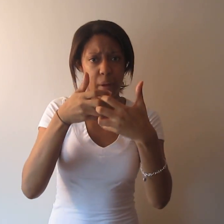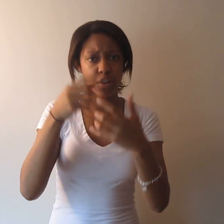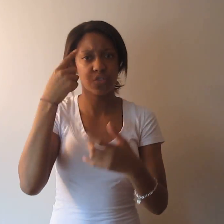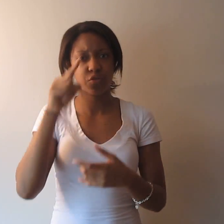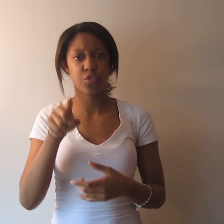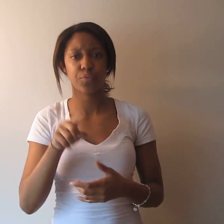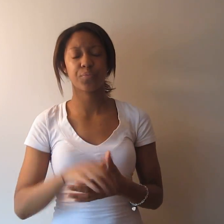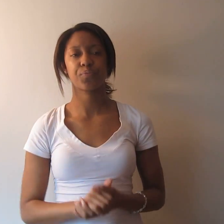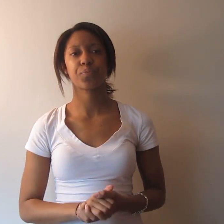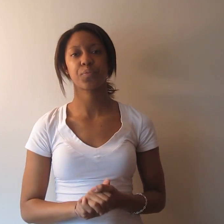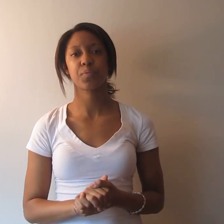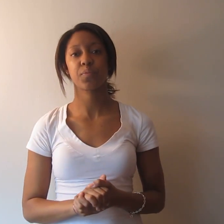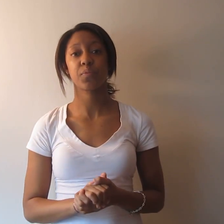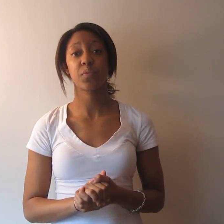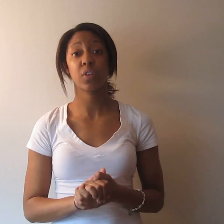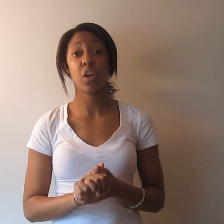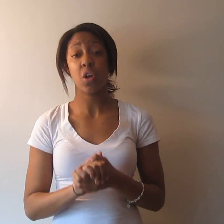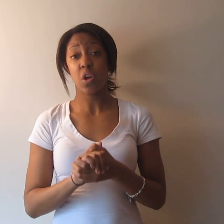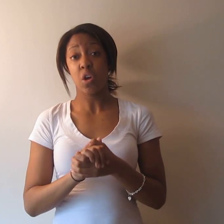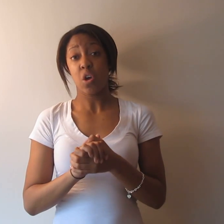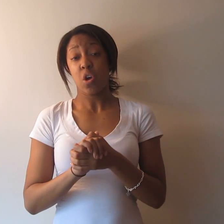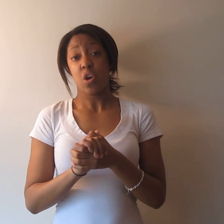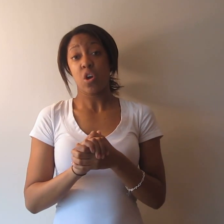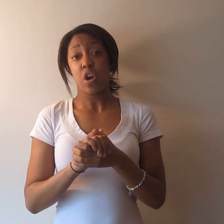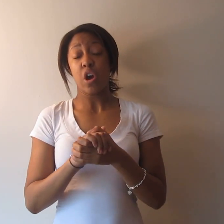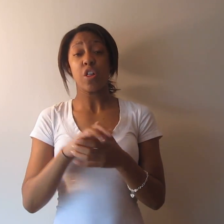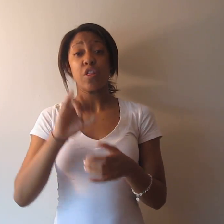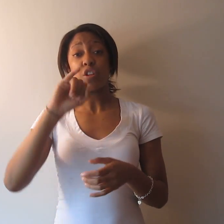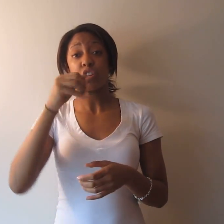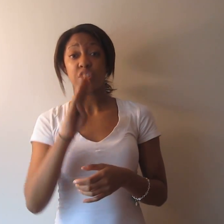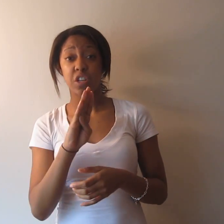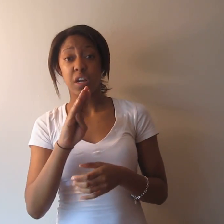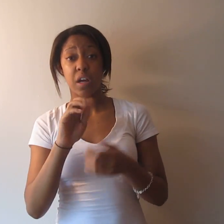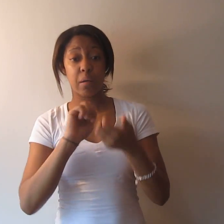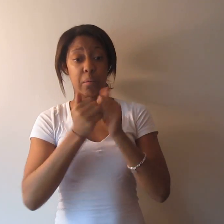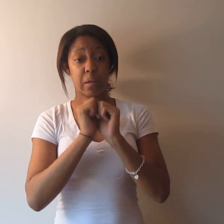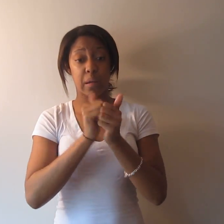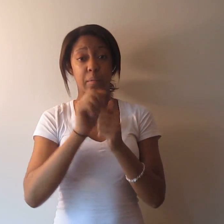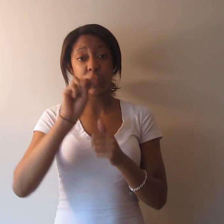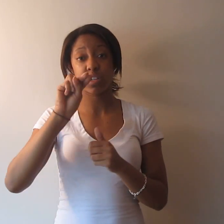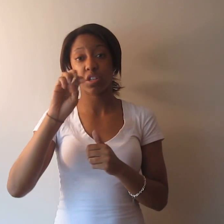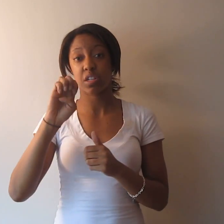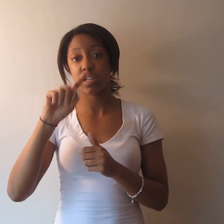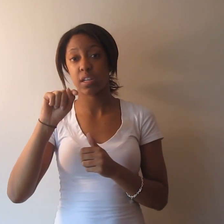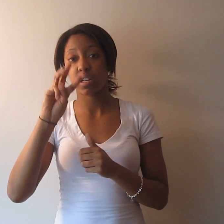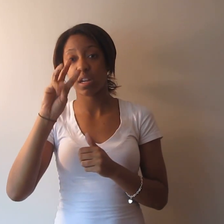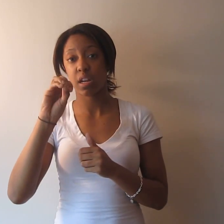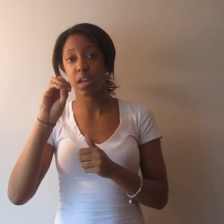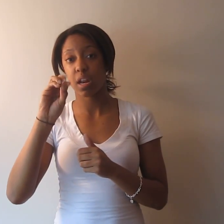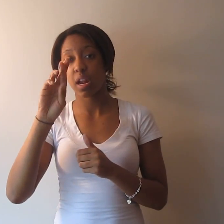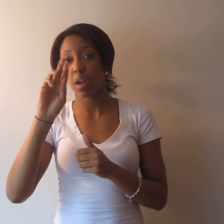According to the Job Accommodation Network, the acronym is J-A-N. You can see their website here at www